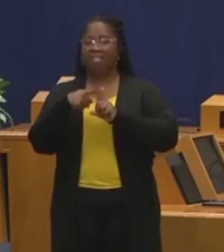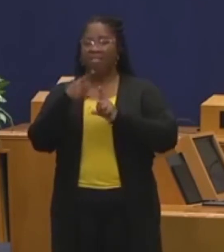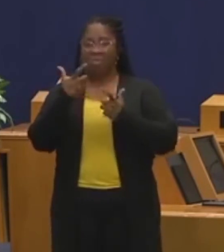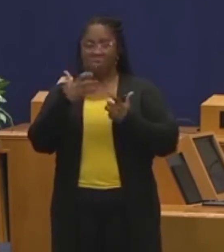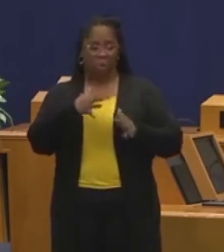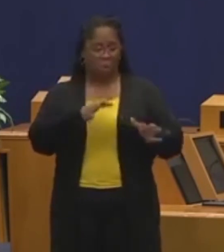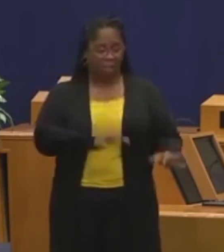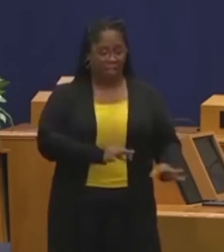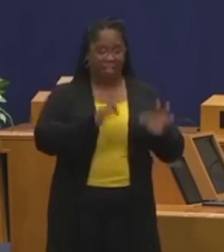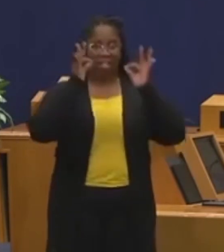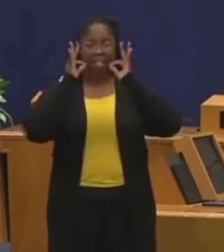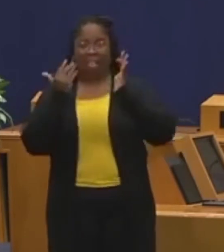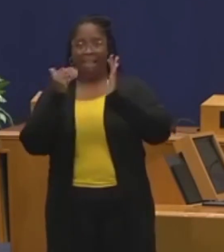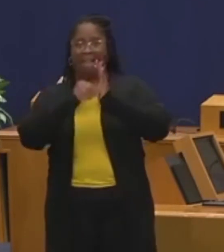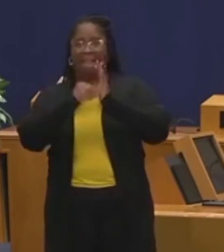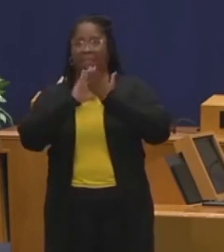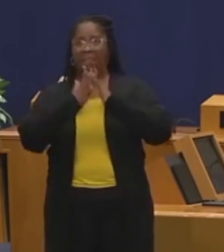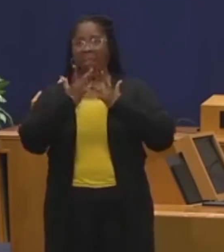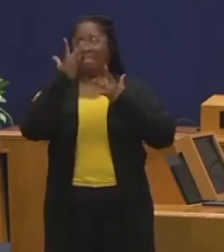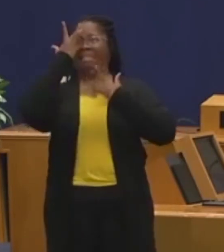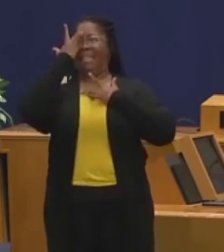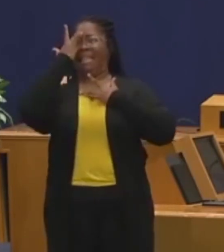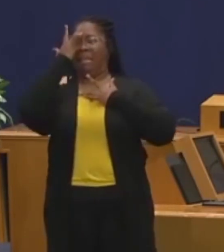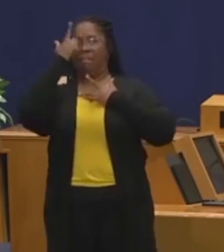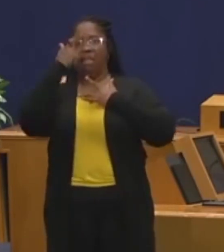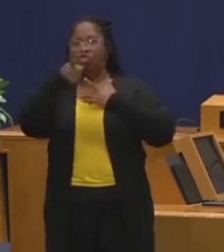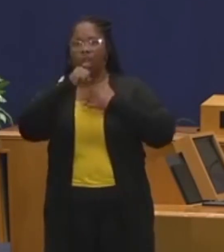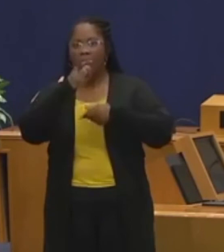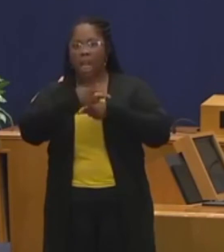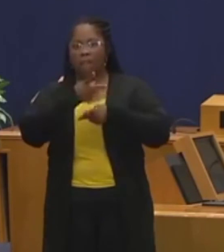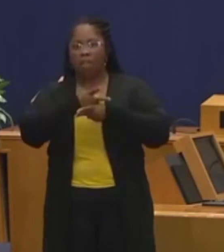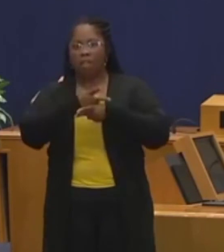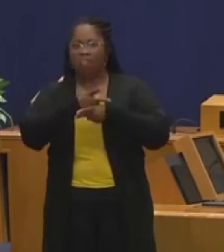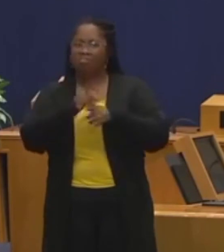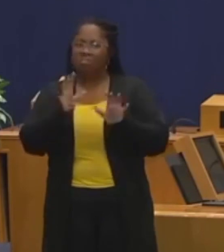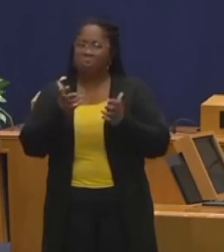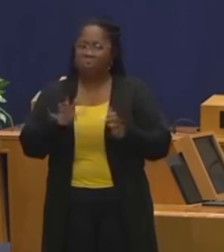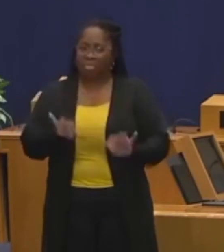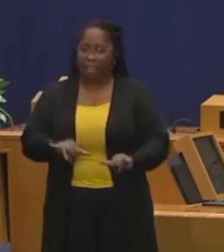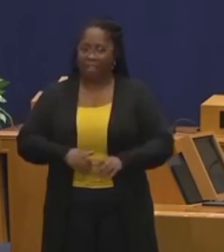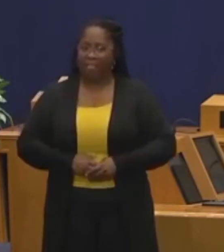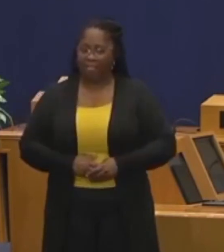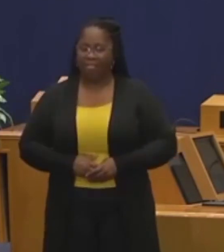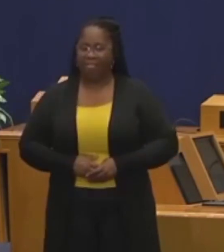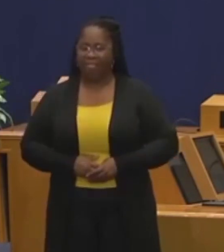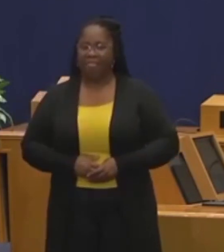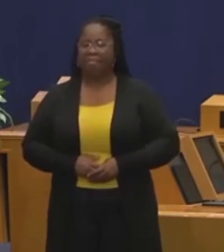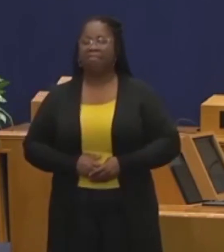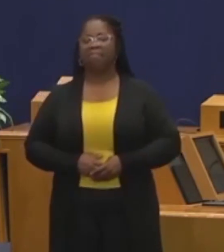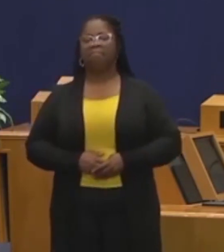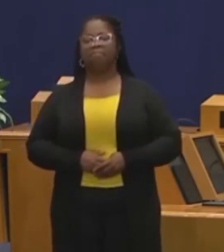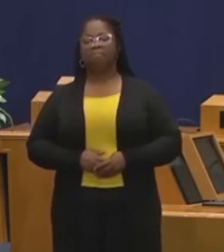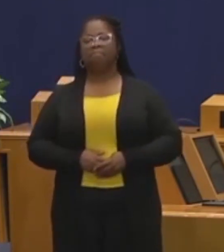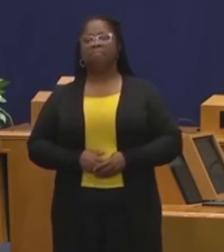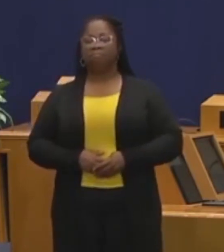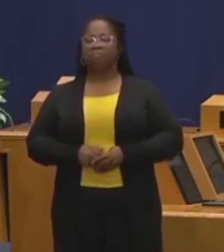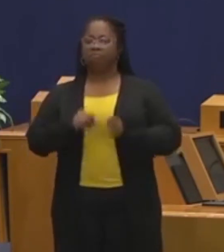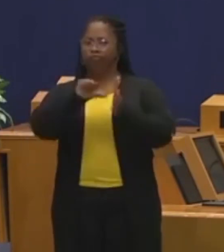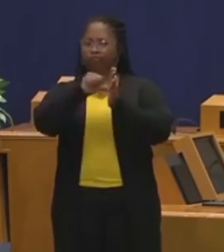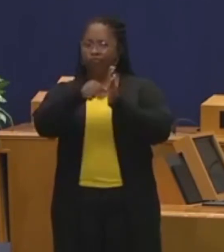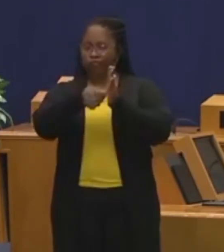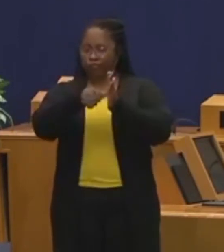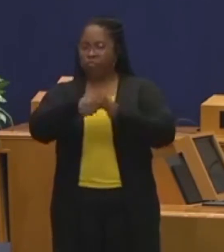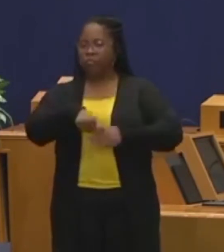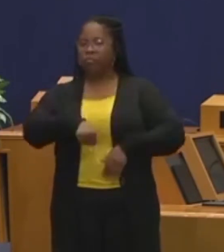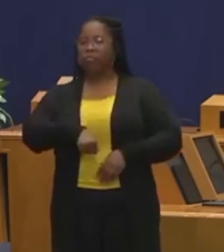us sick because we're not taking good care when we're using them. So a couple of reminders. Please discard